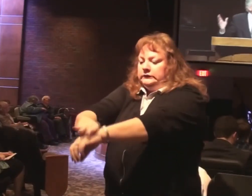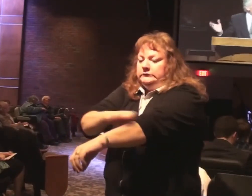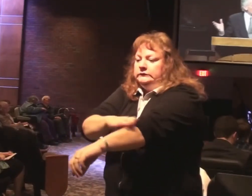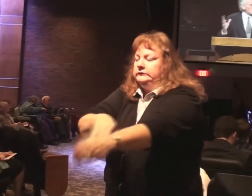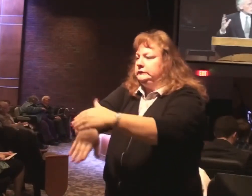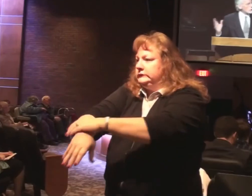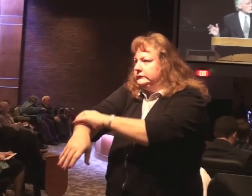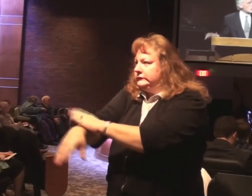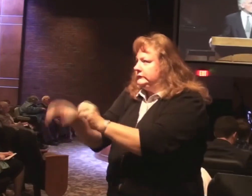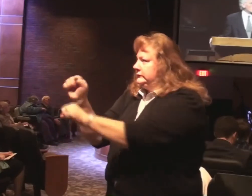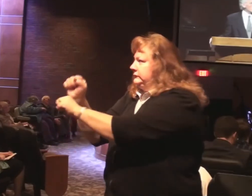at this church.